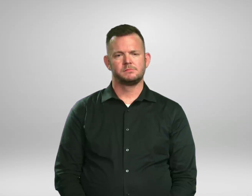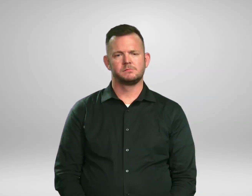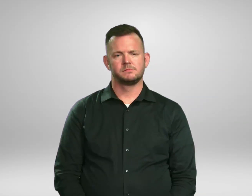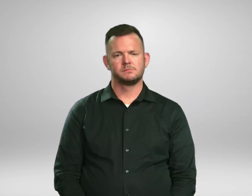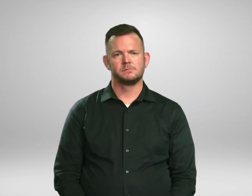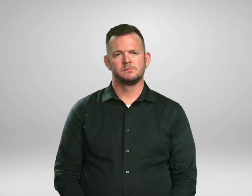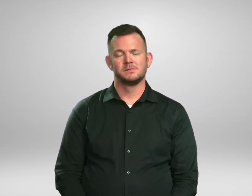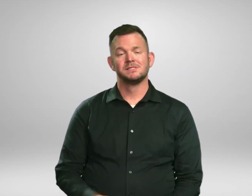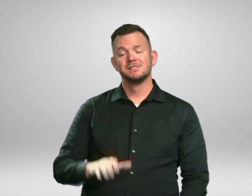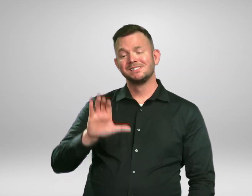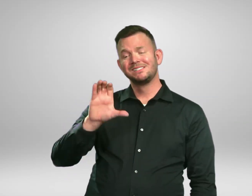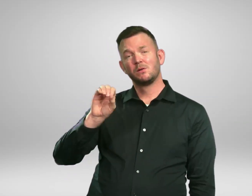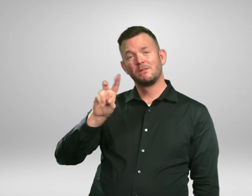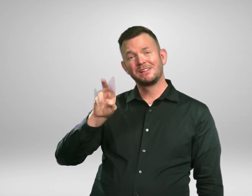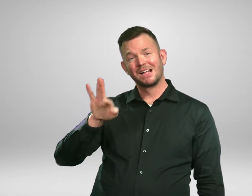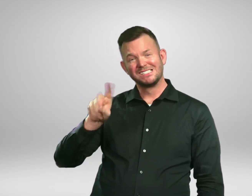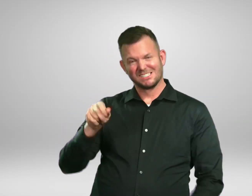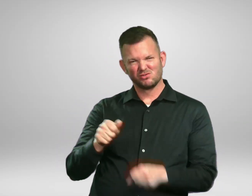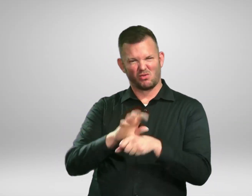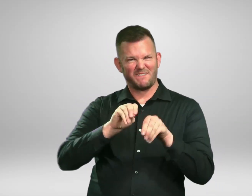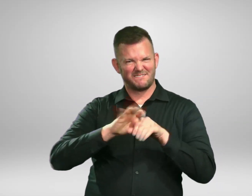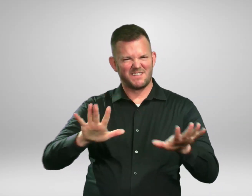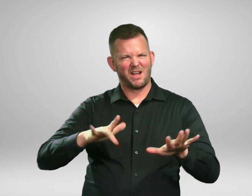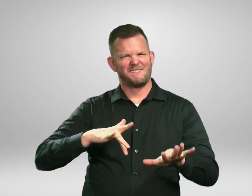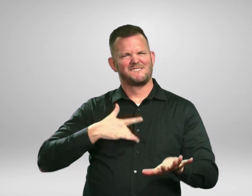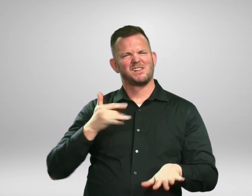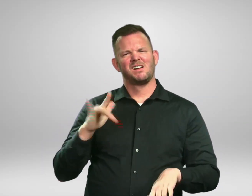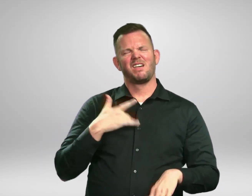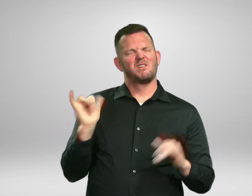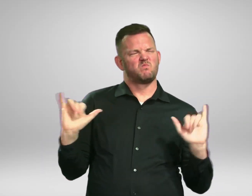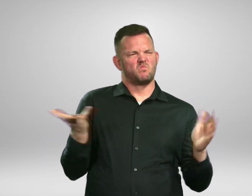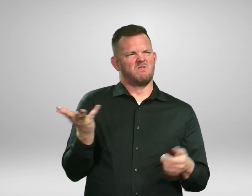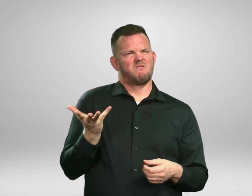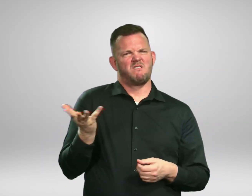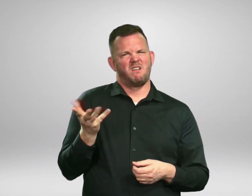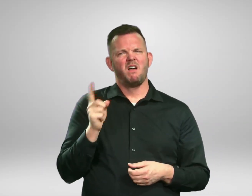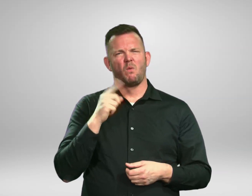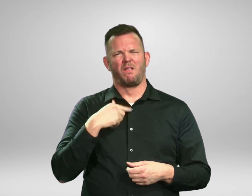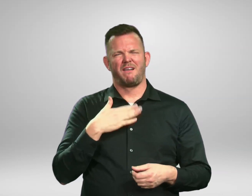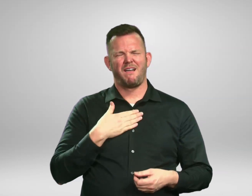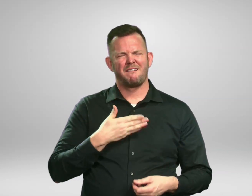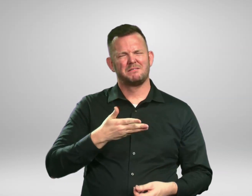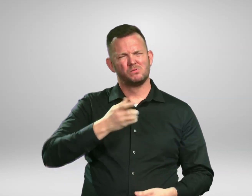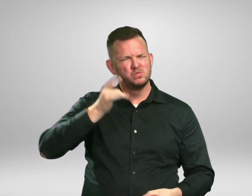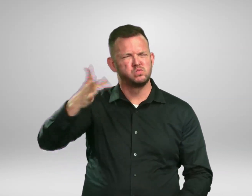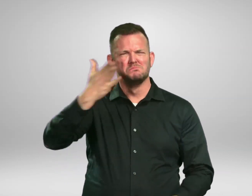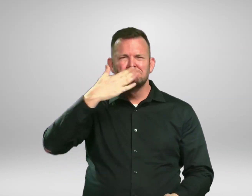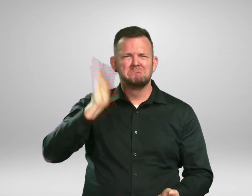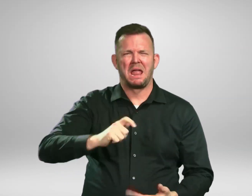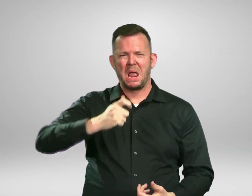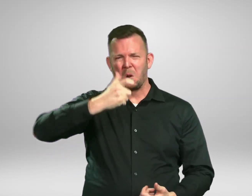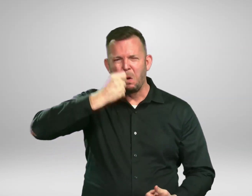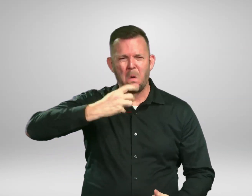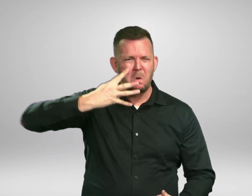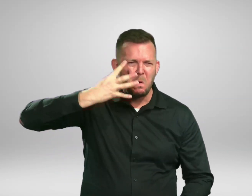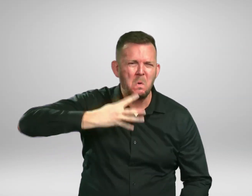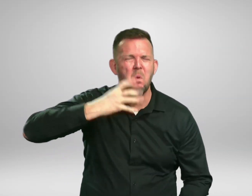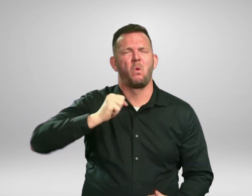with COVID-19 will feel like they have a bad cold or the flu. Some people